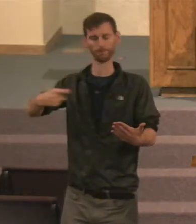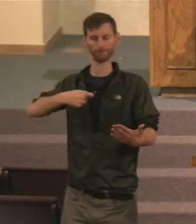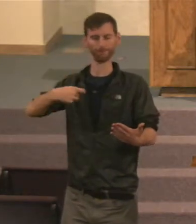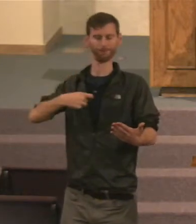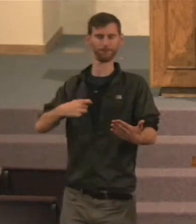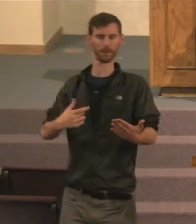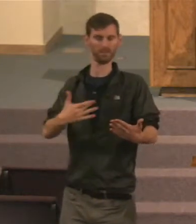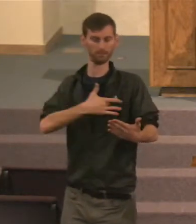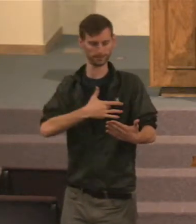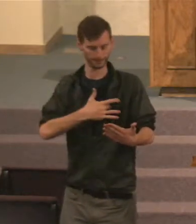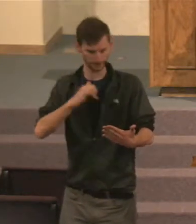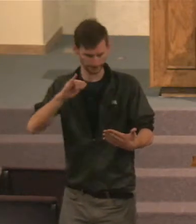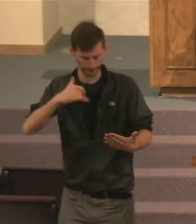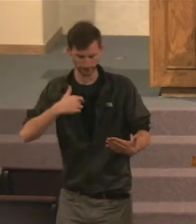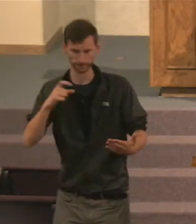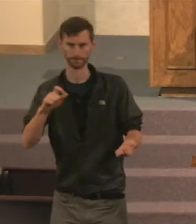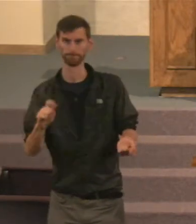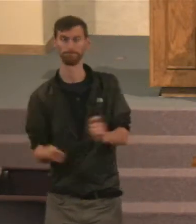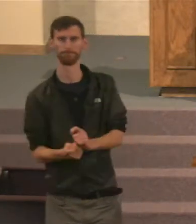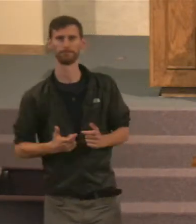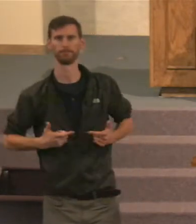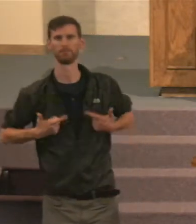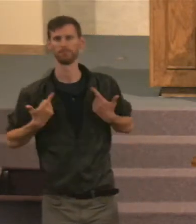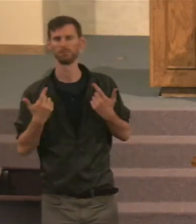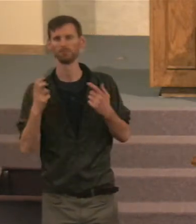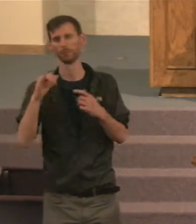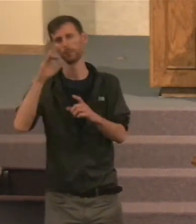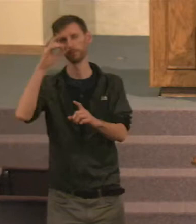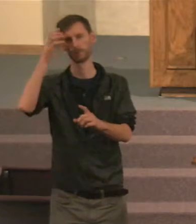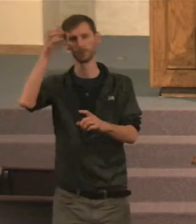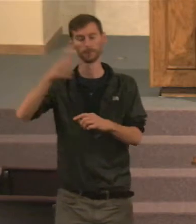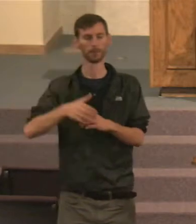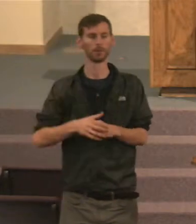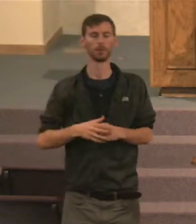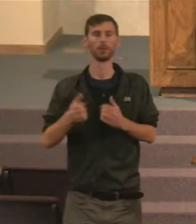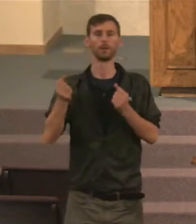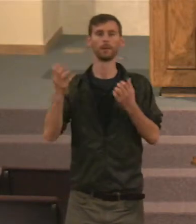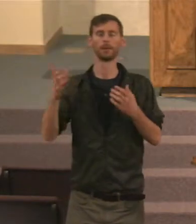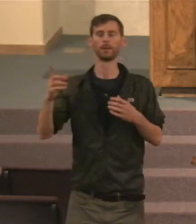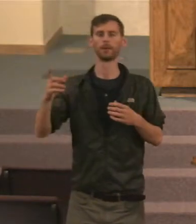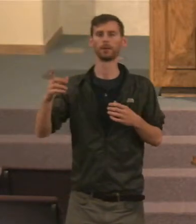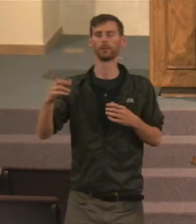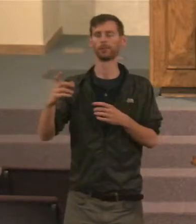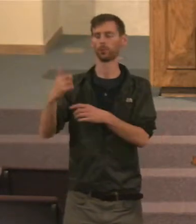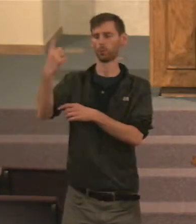And I had one book suggested to me, That they'd like to study, And that was the book of Esther,